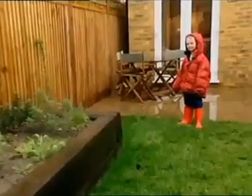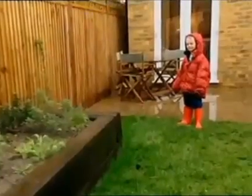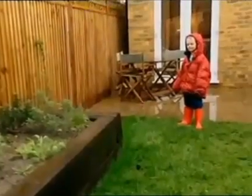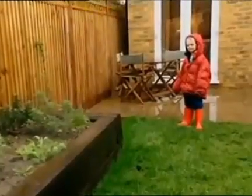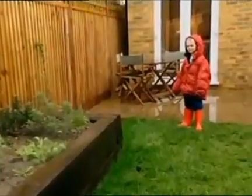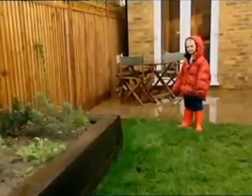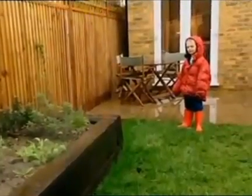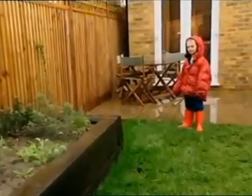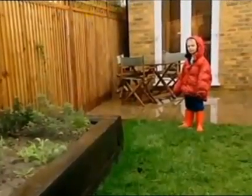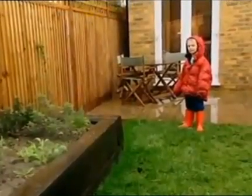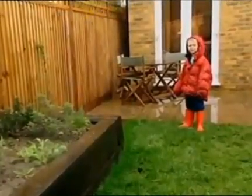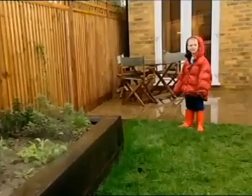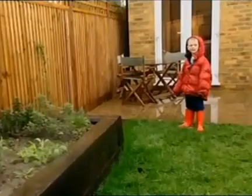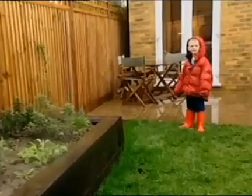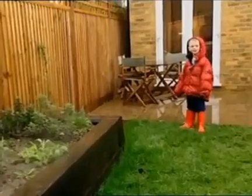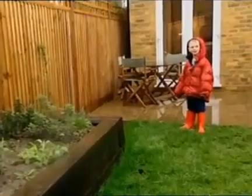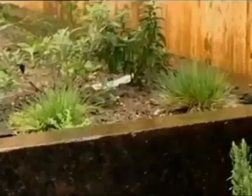Look at the rain falling on everything.